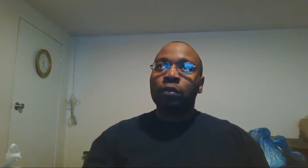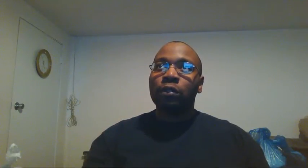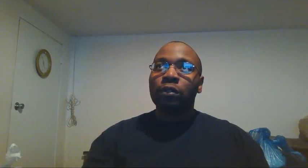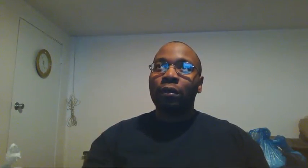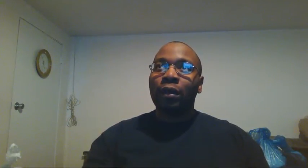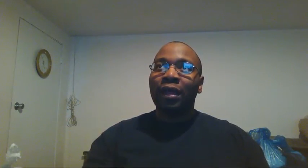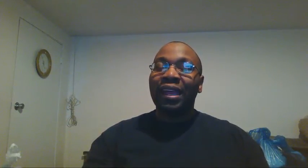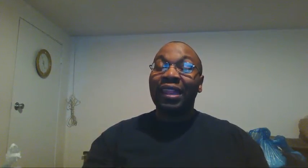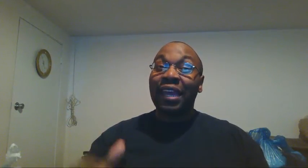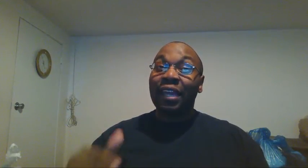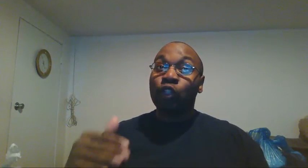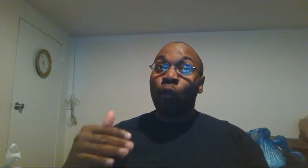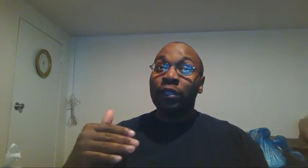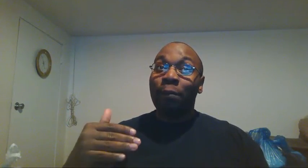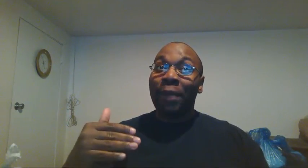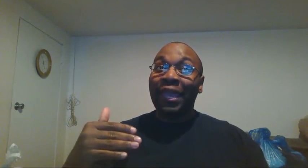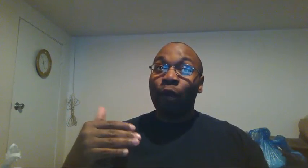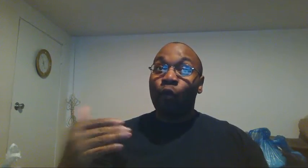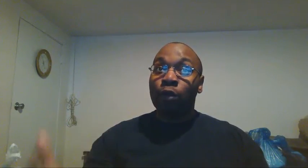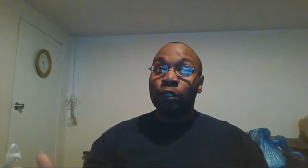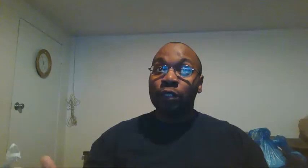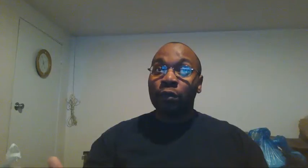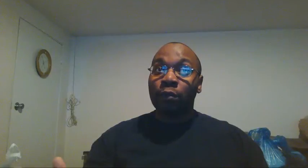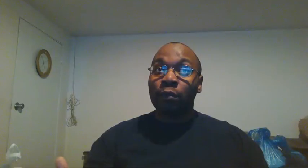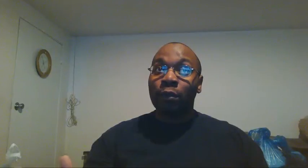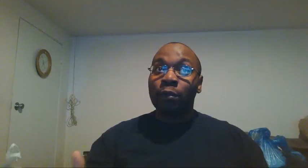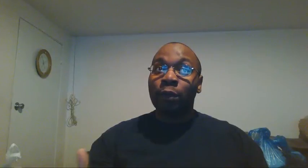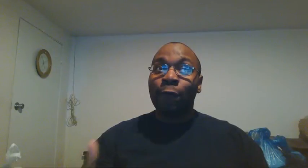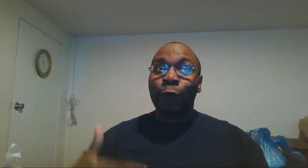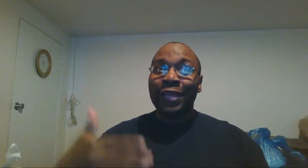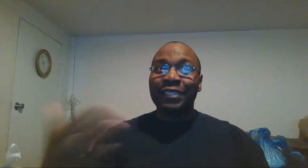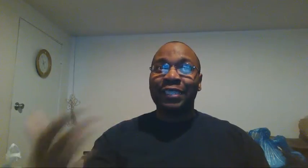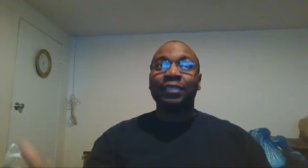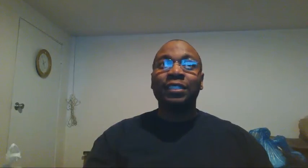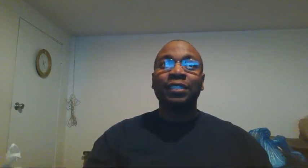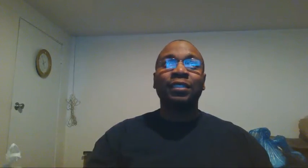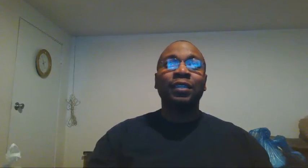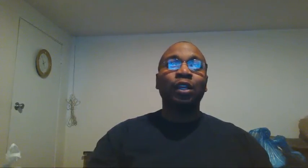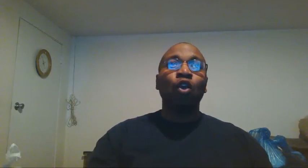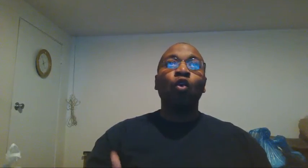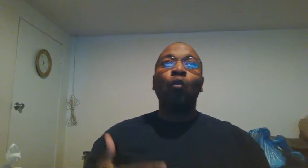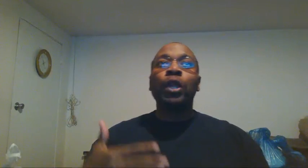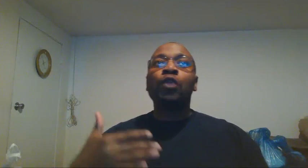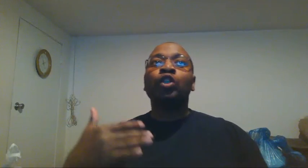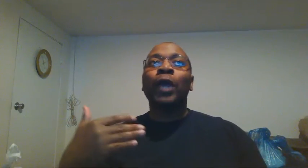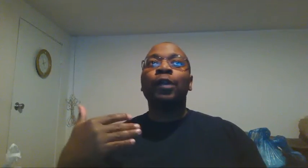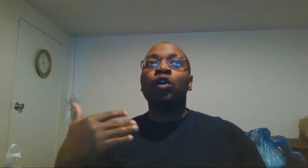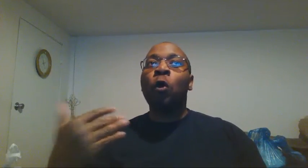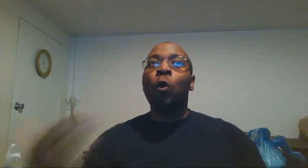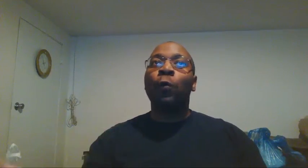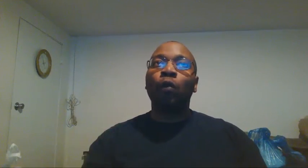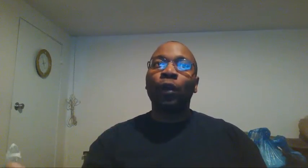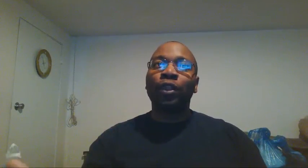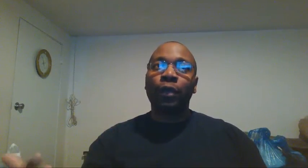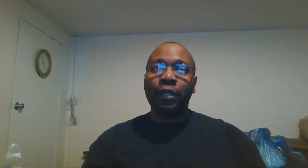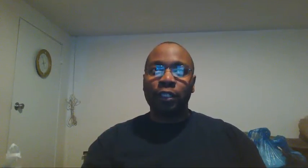that is going to make it worse for instance when you try to cope with your issues